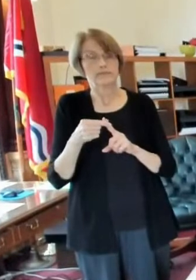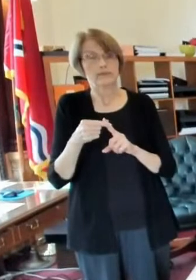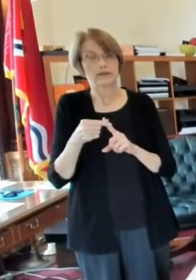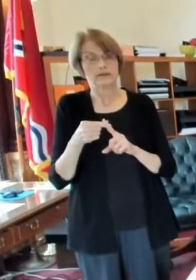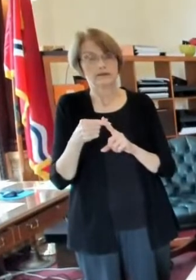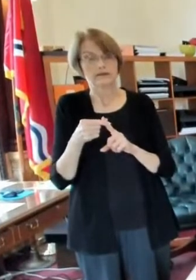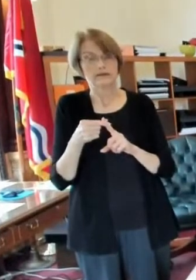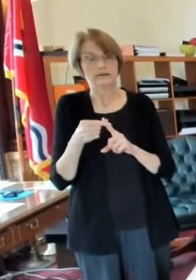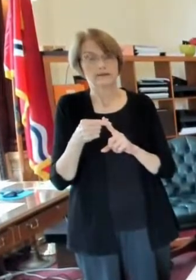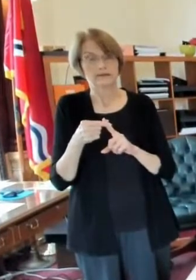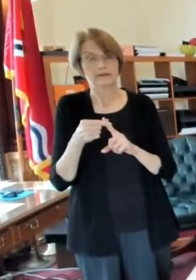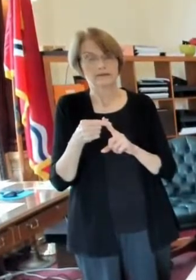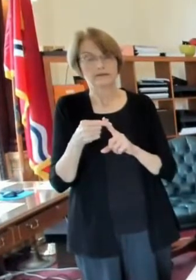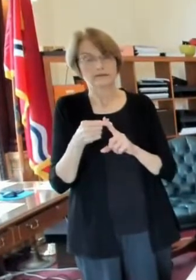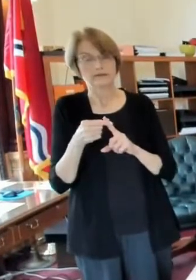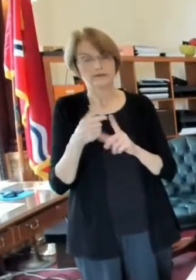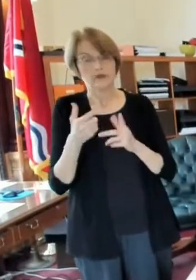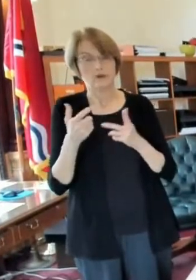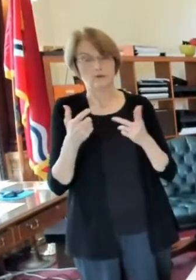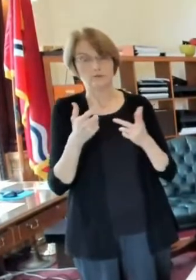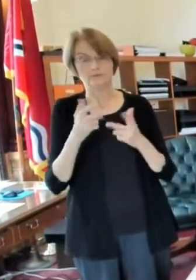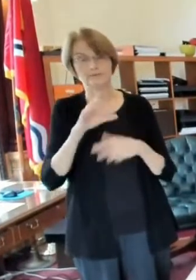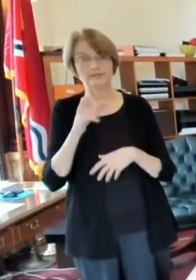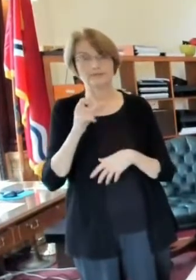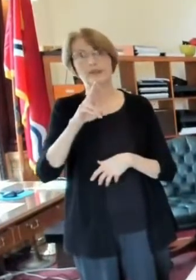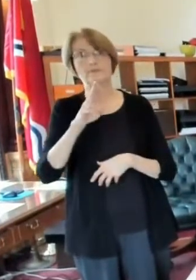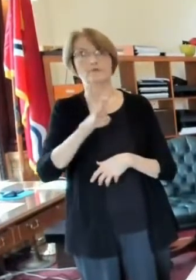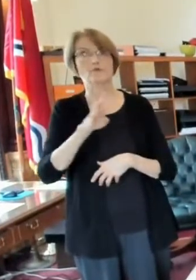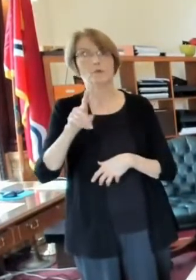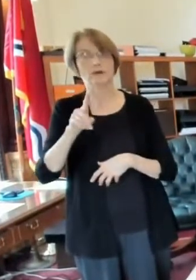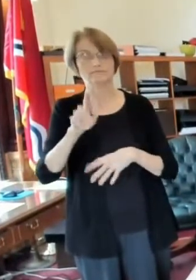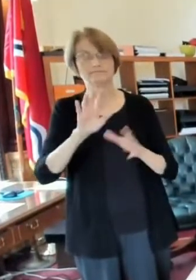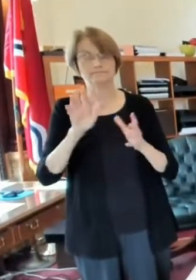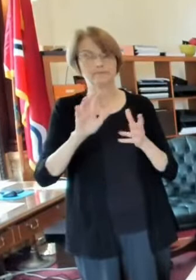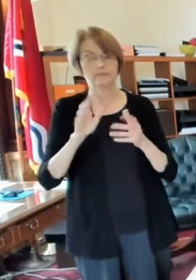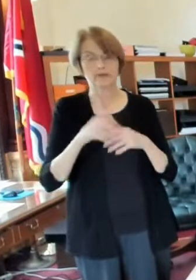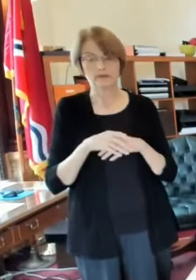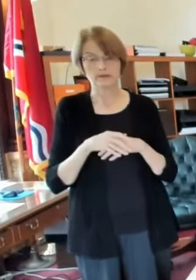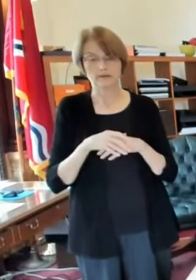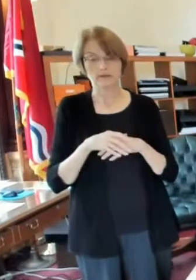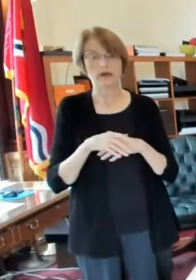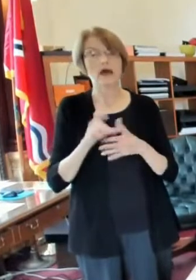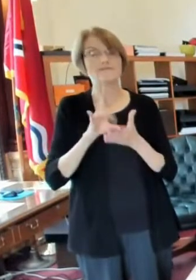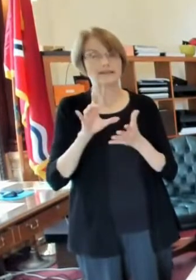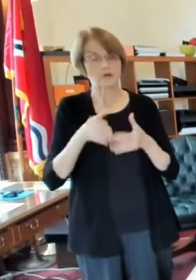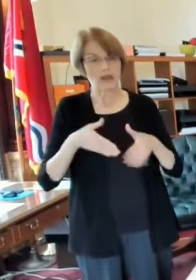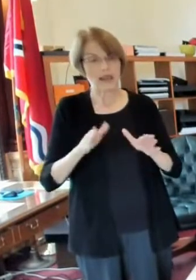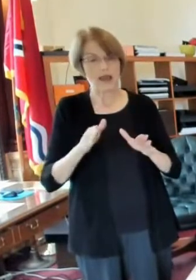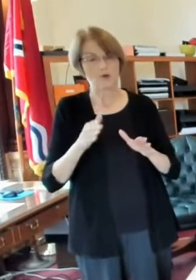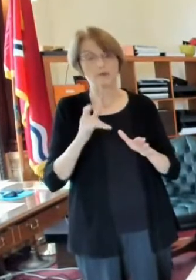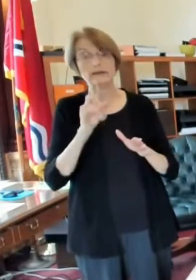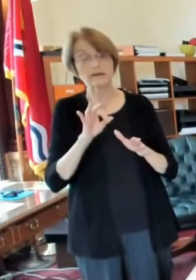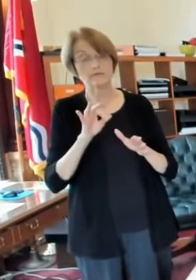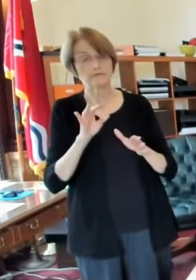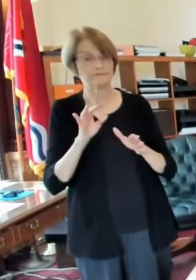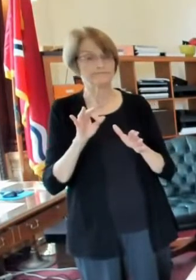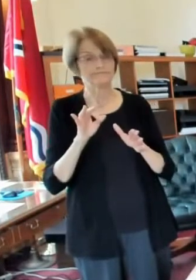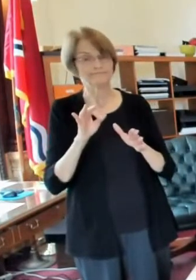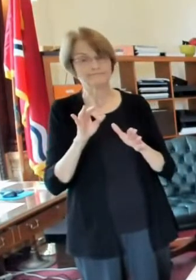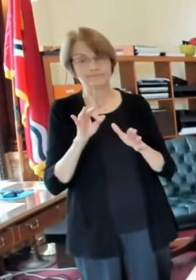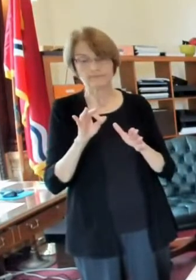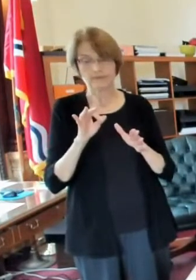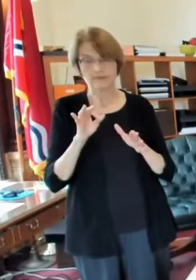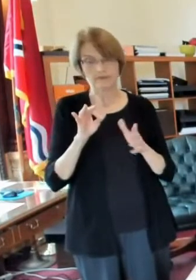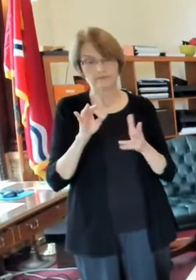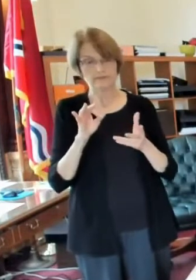exped expedited evictions under chapter 441 okay writs of eviction shall be allowed for possession of premises on behalf of